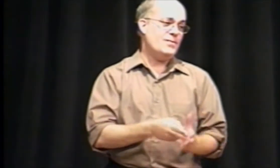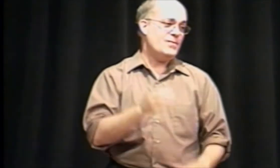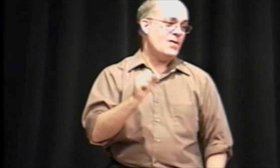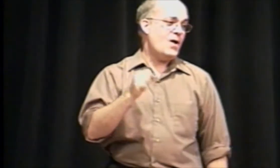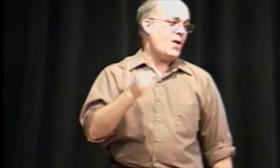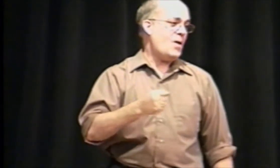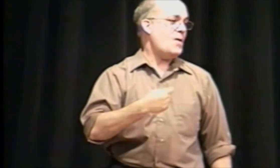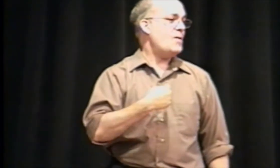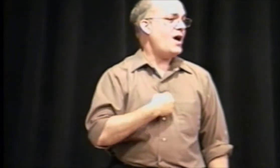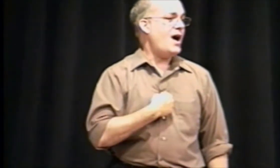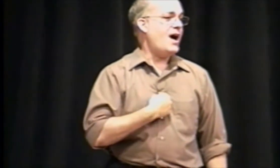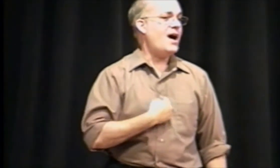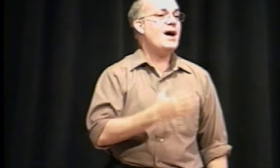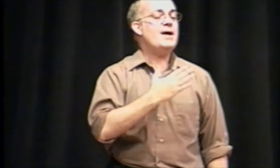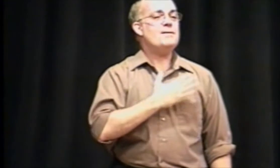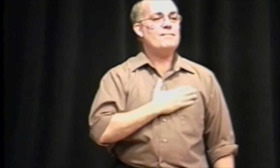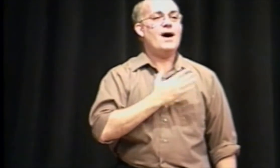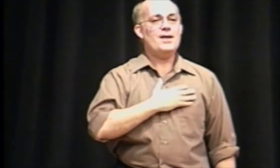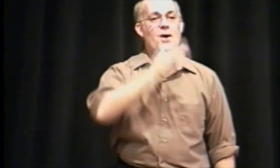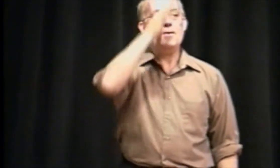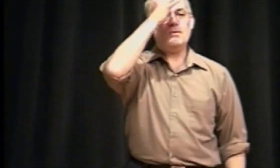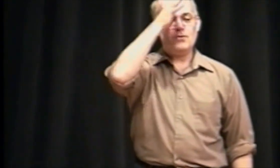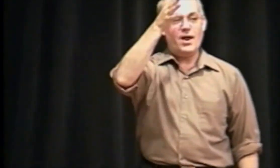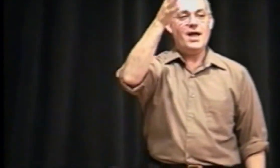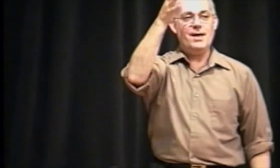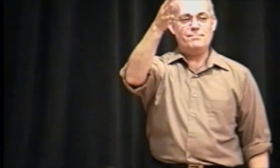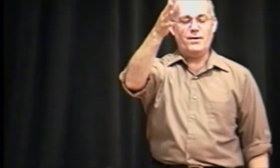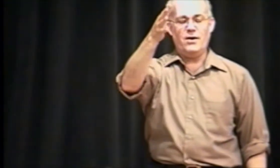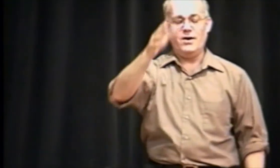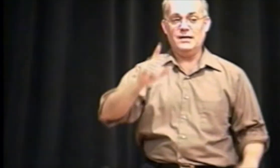so. Oh, I'm my own grandpa.